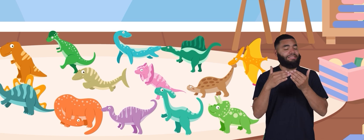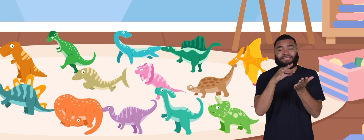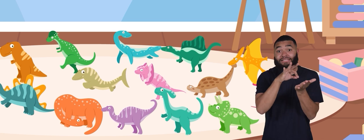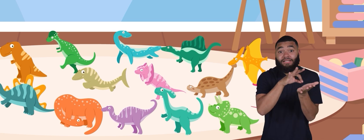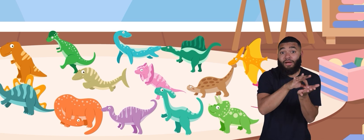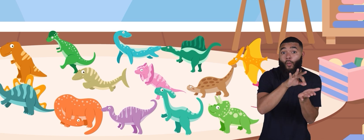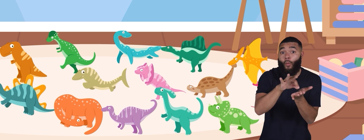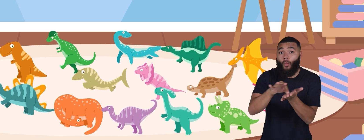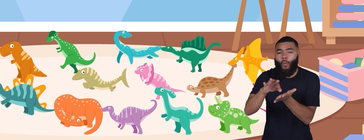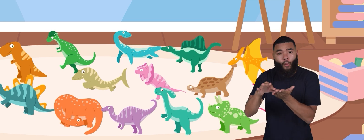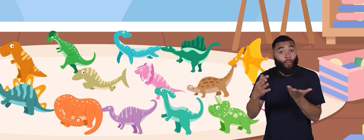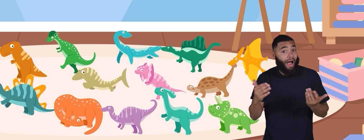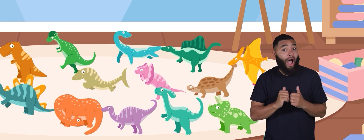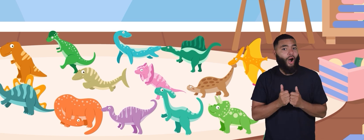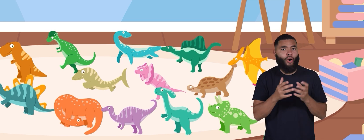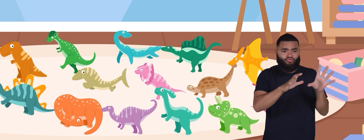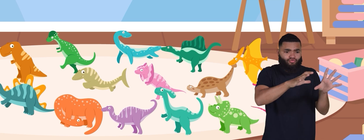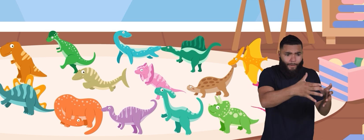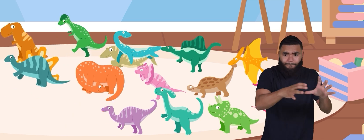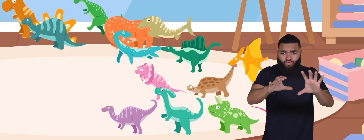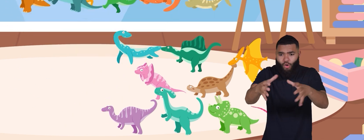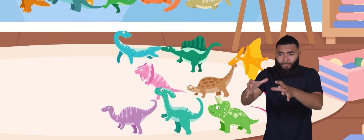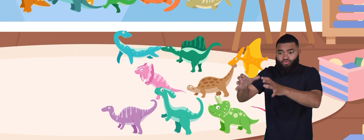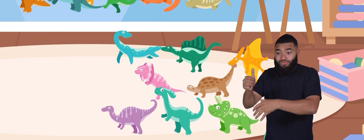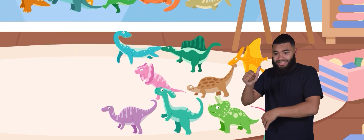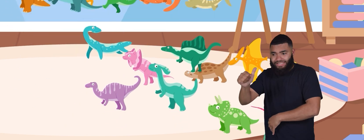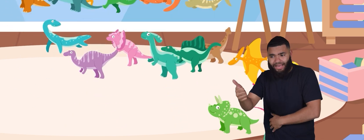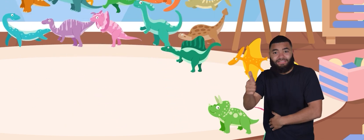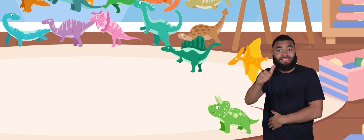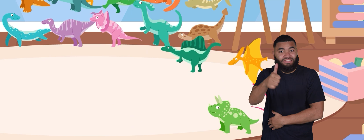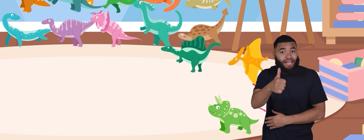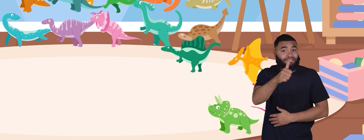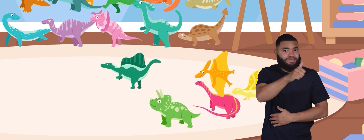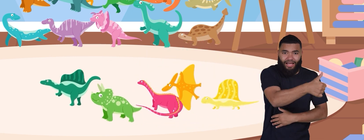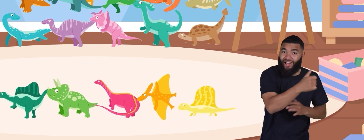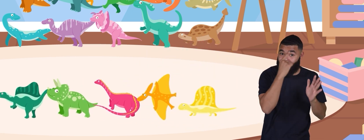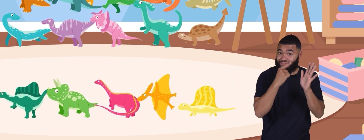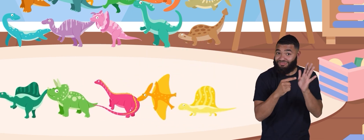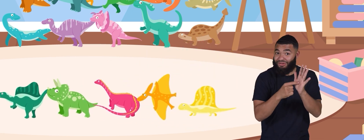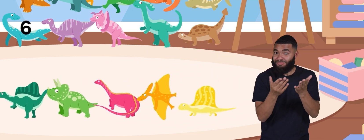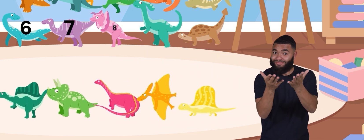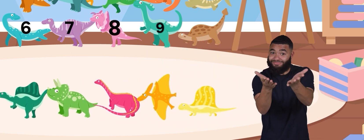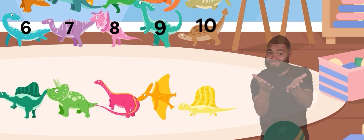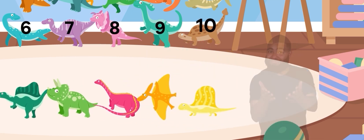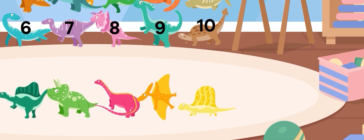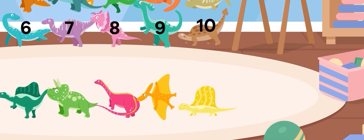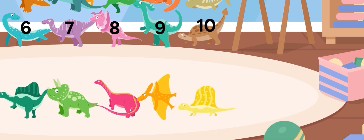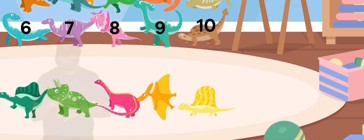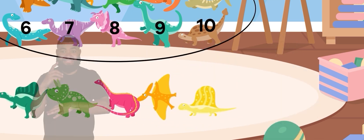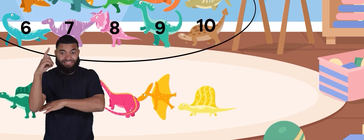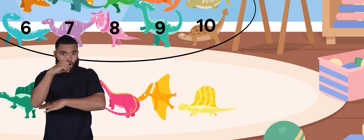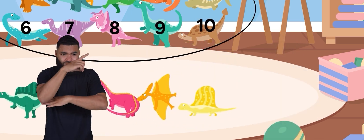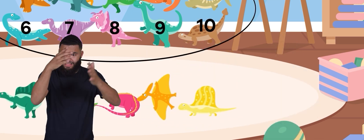to count them is to organize them into groups of ten, like so. How many dinos are left?